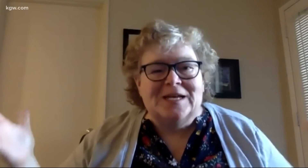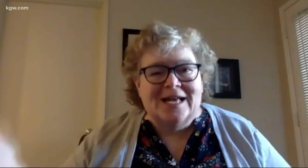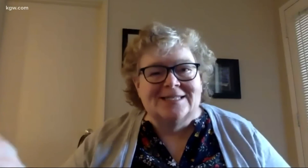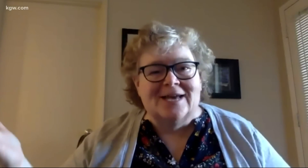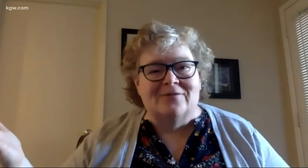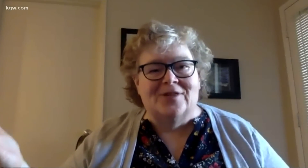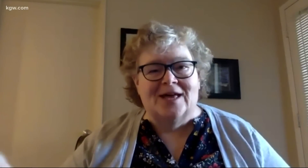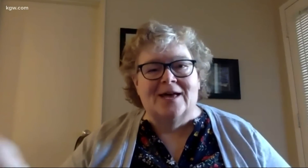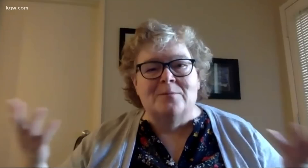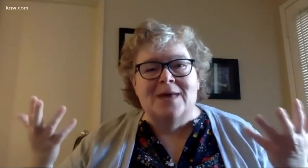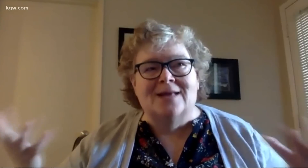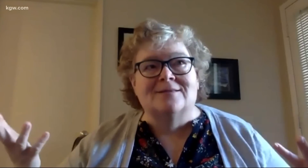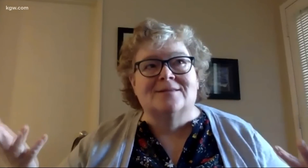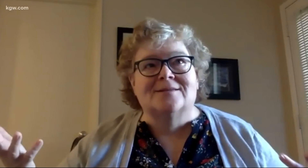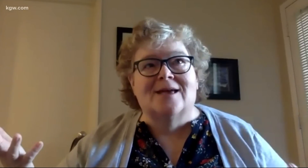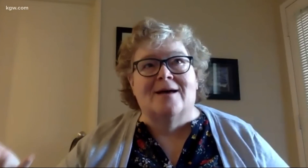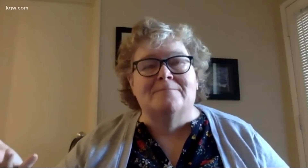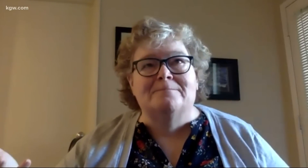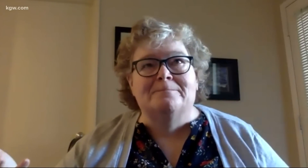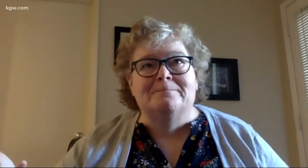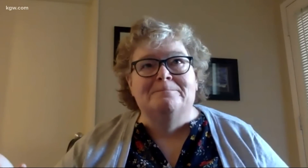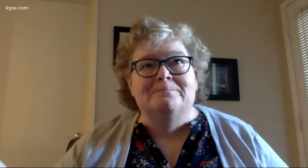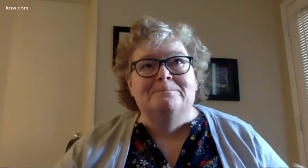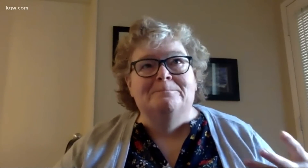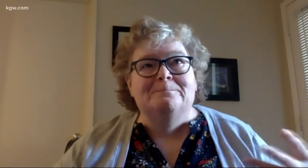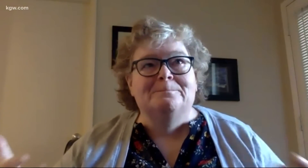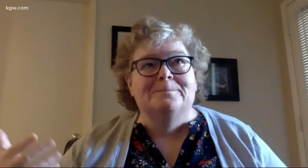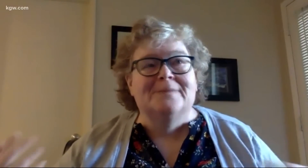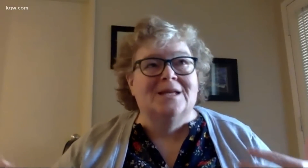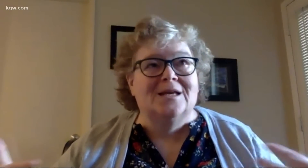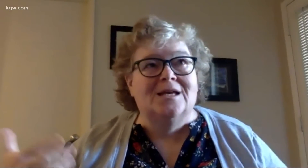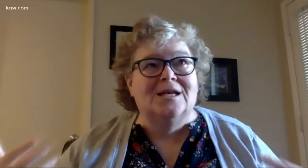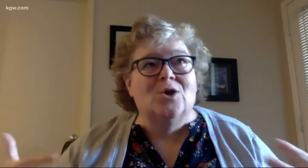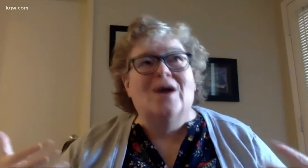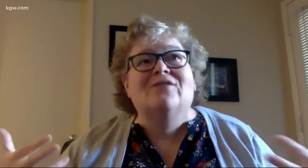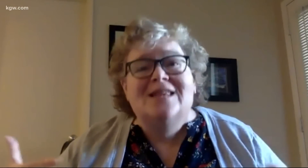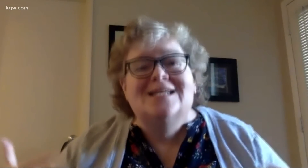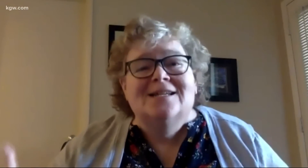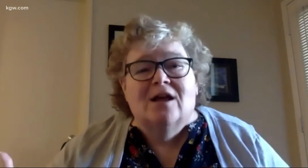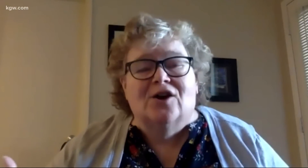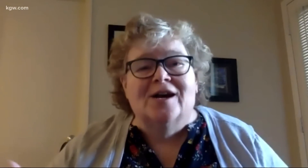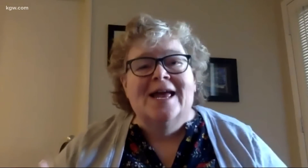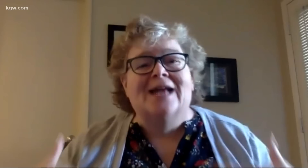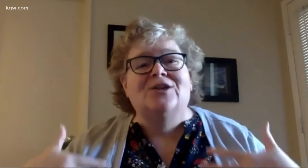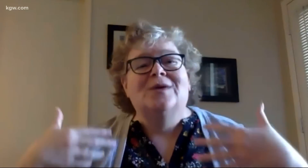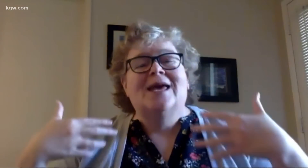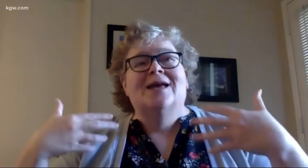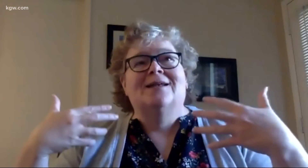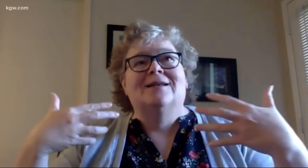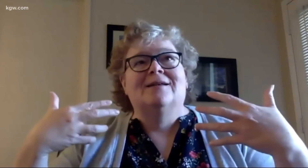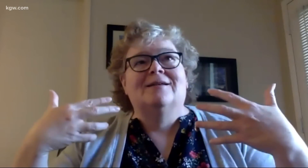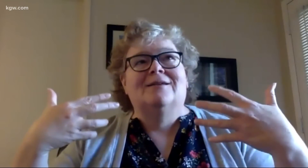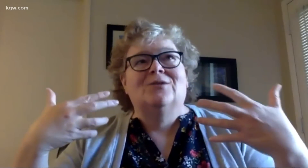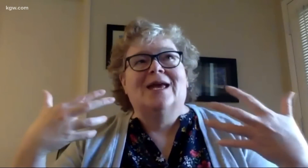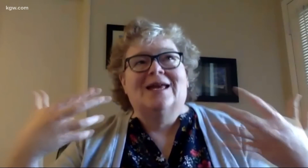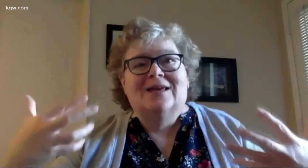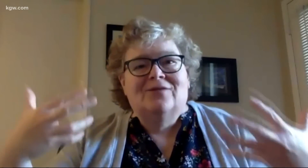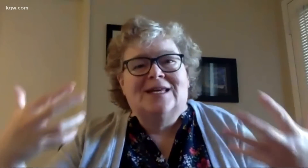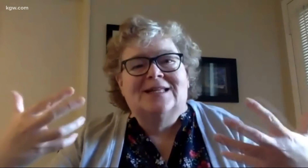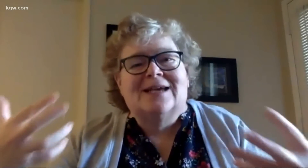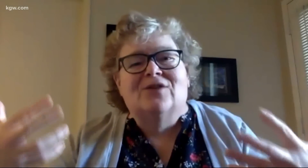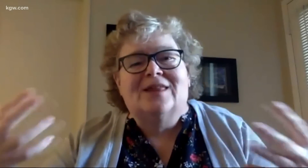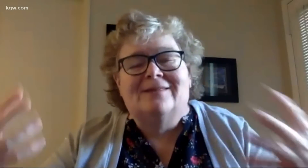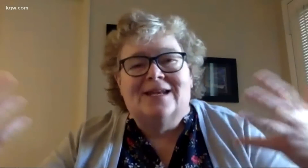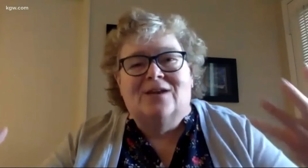just because of the immense, you know, everything takes longer. And you can't, you can't